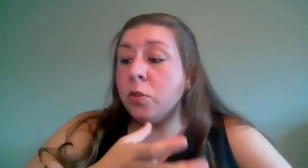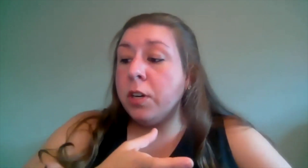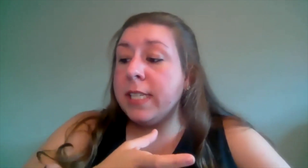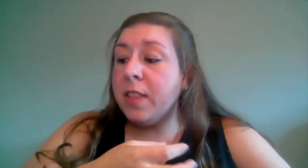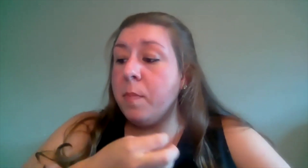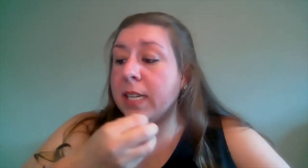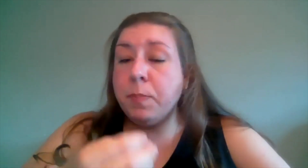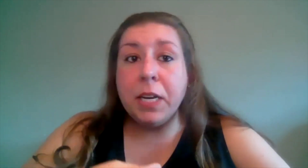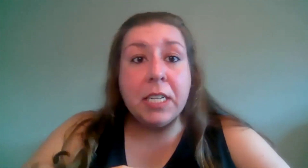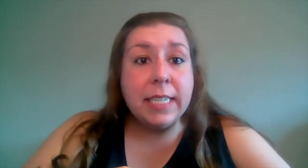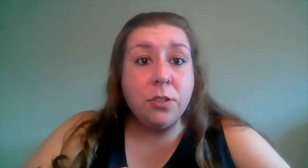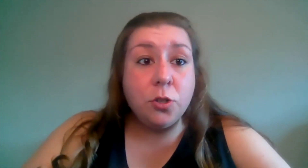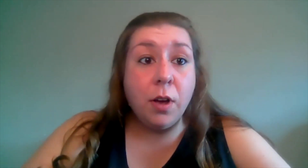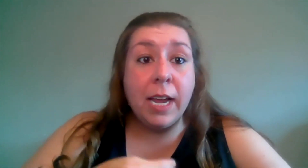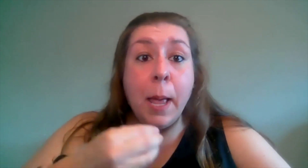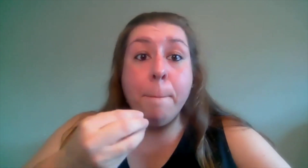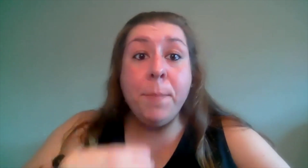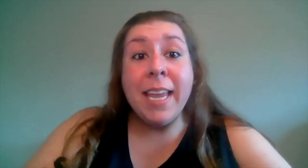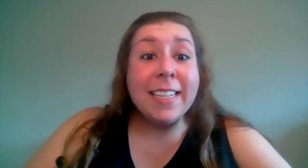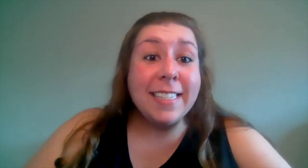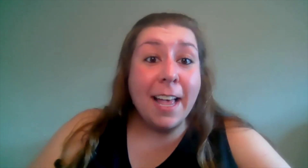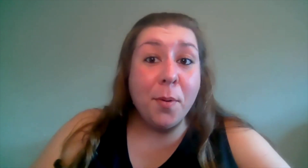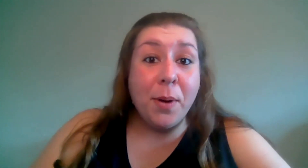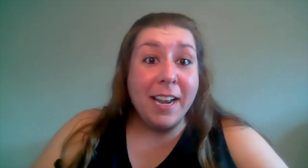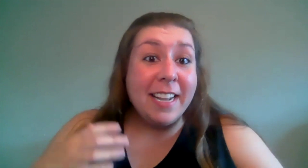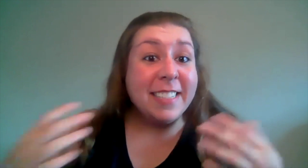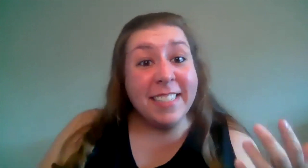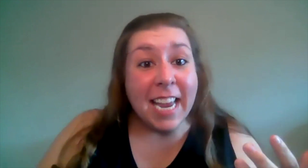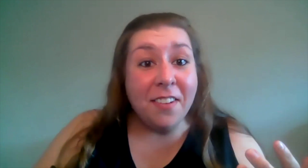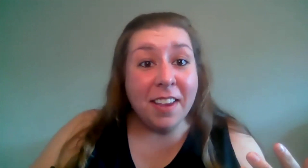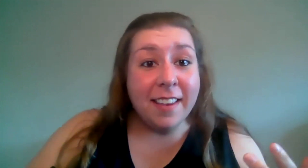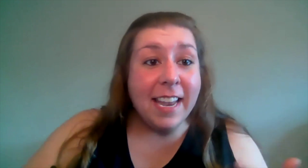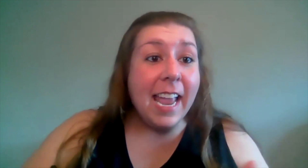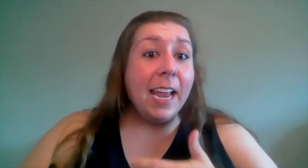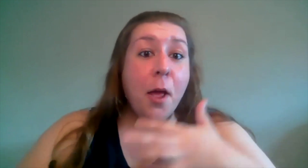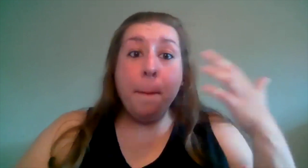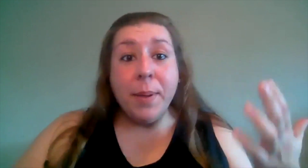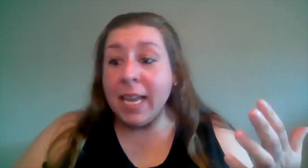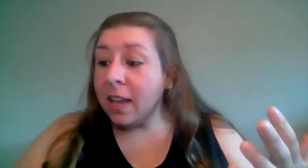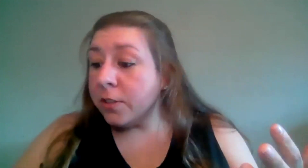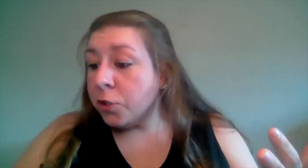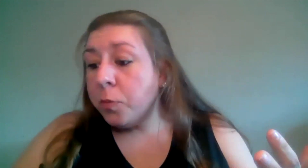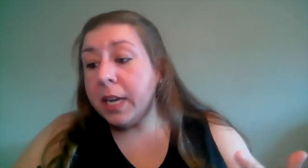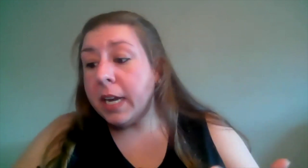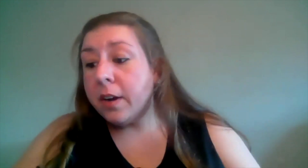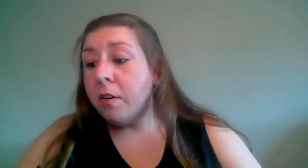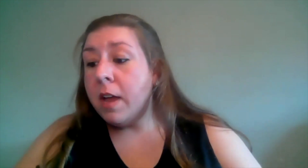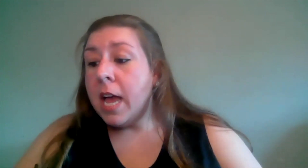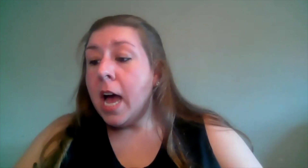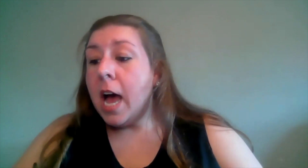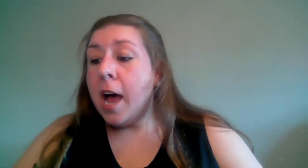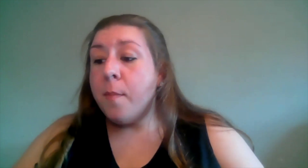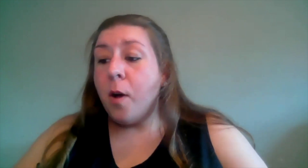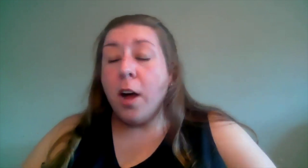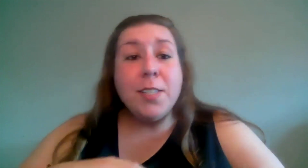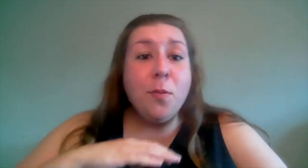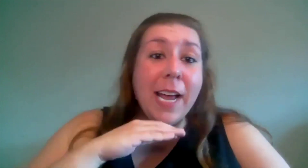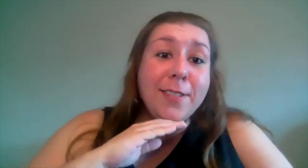stories of them experiencing joy being celebrated saving the day being the superhero um also we had